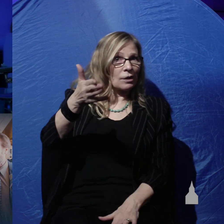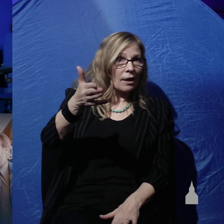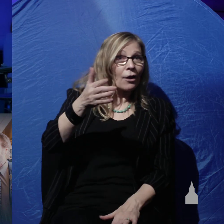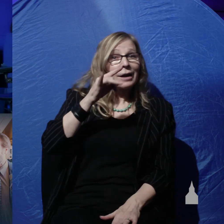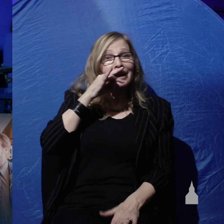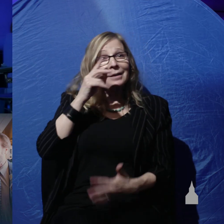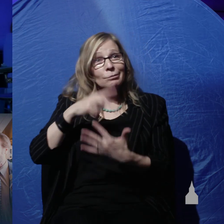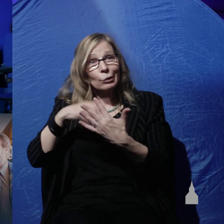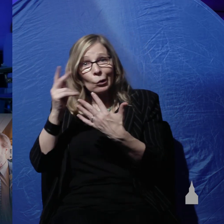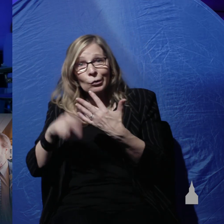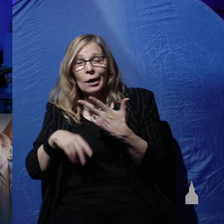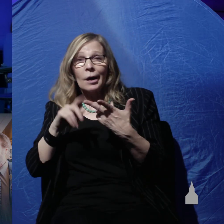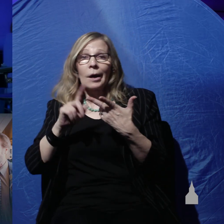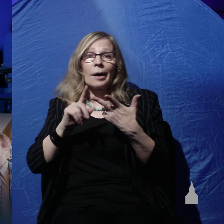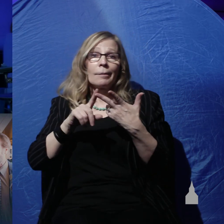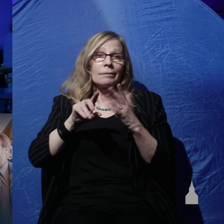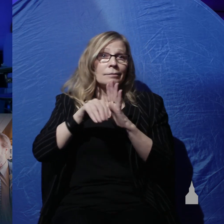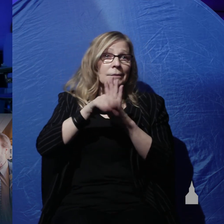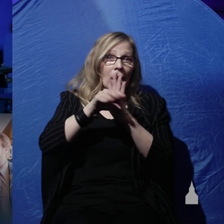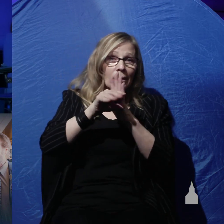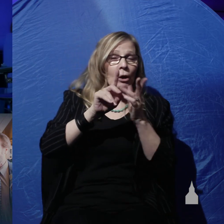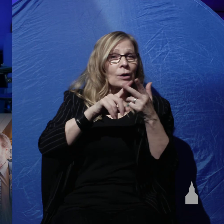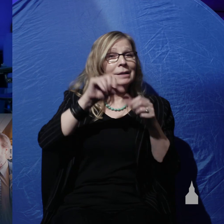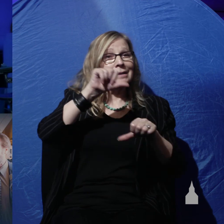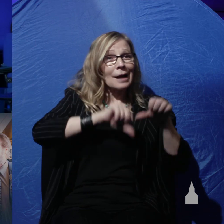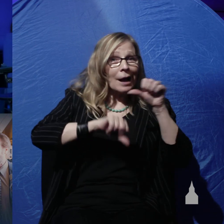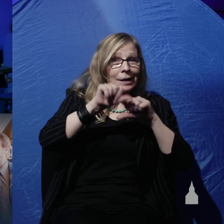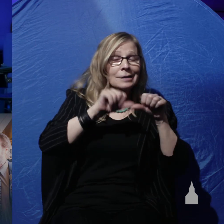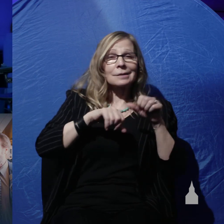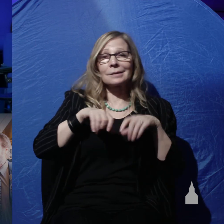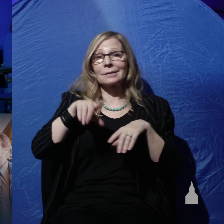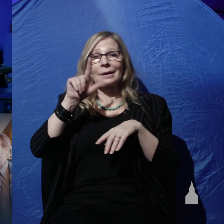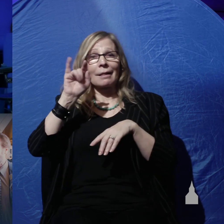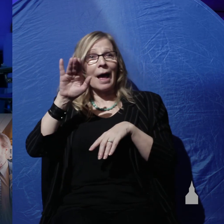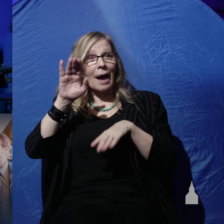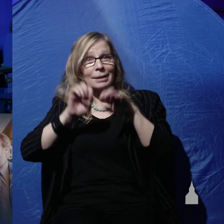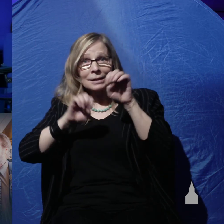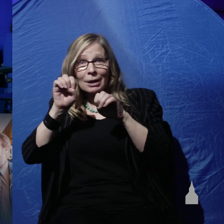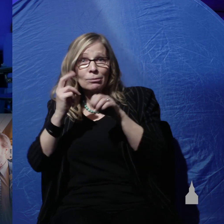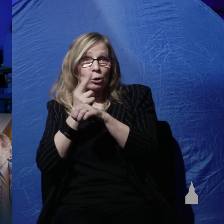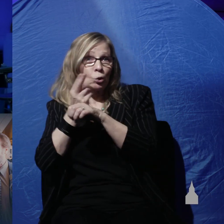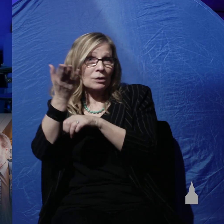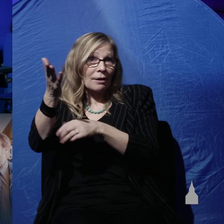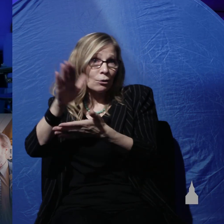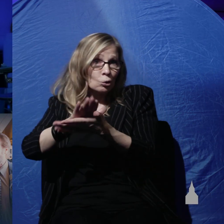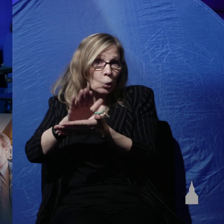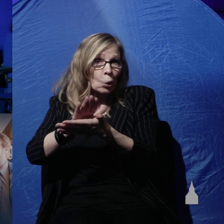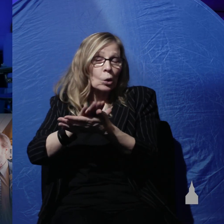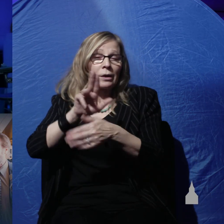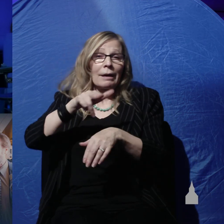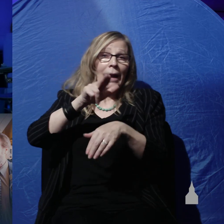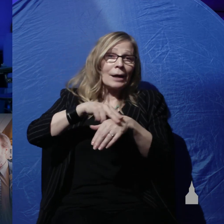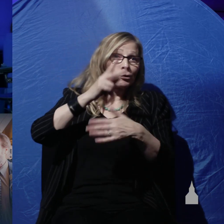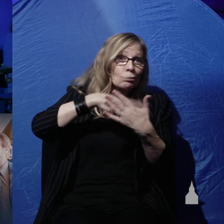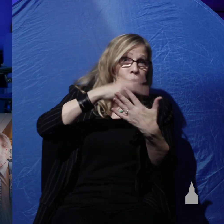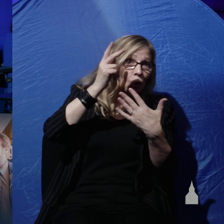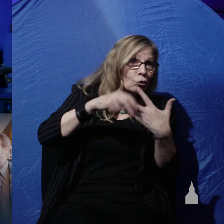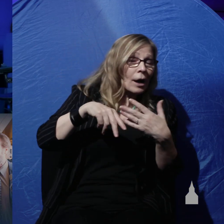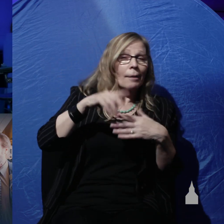programs documentaries science lab experiments that can be used in school nature programs lectures